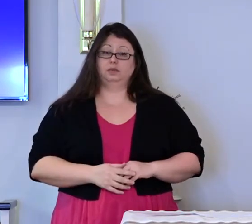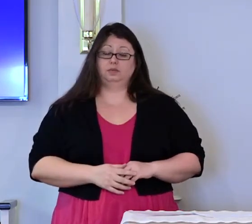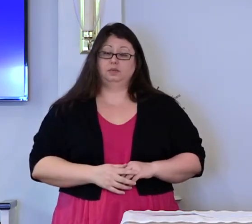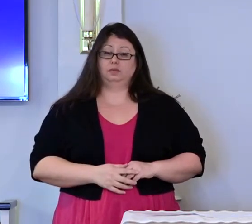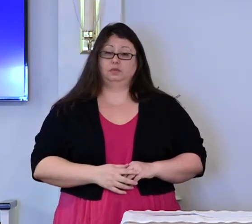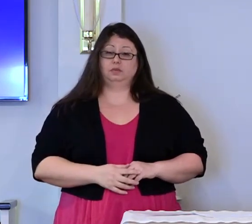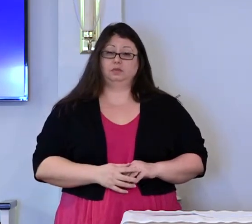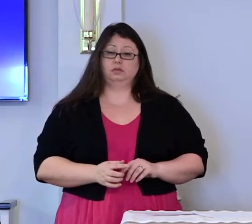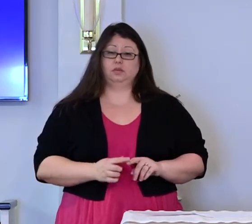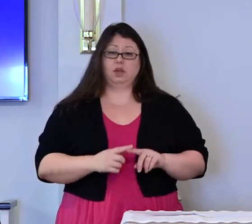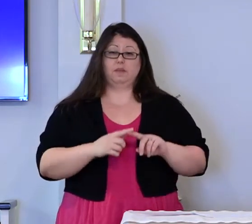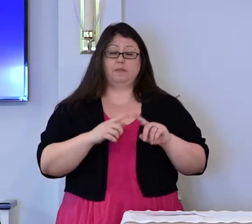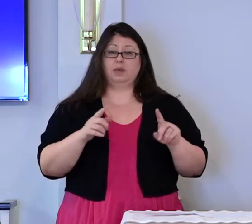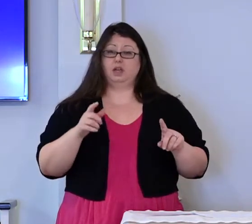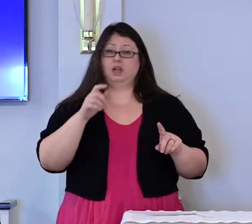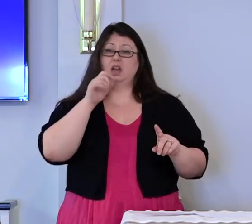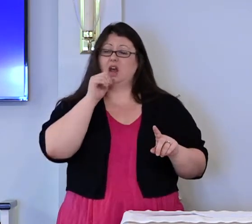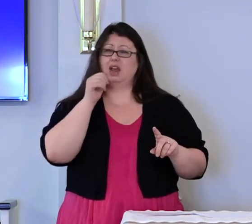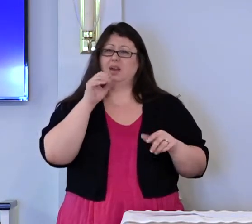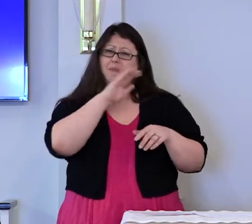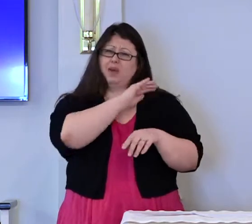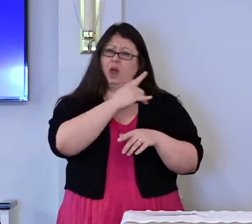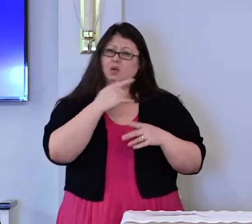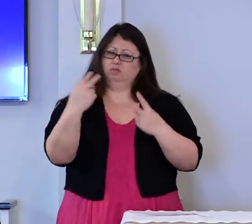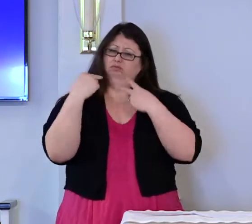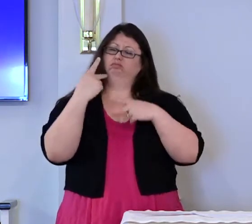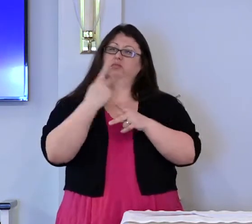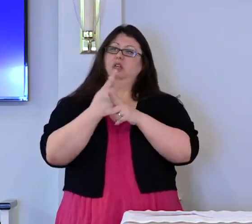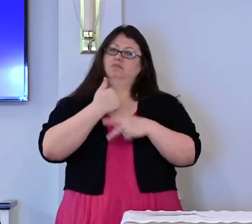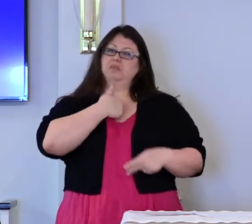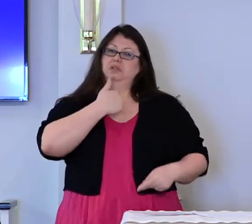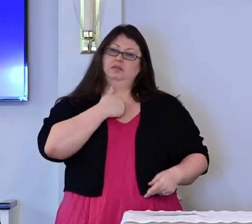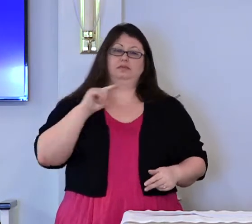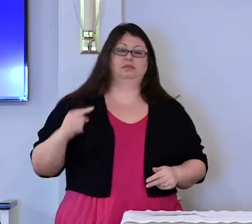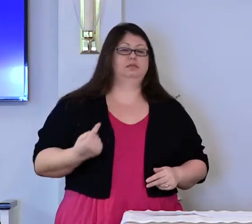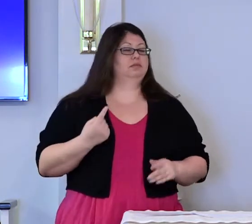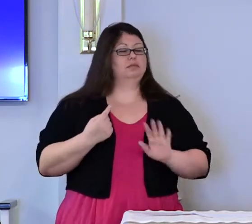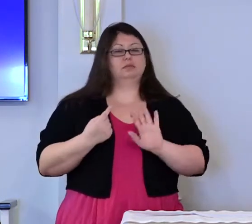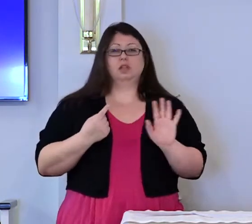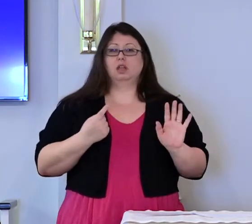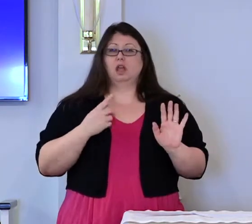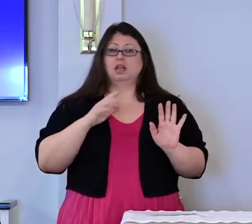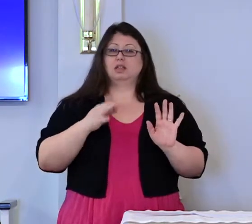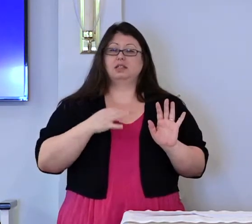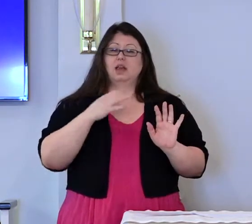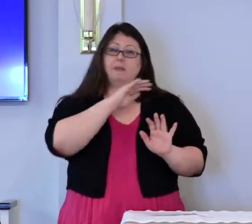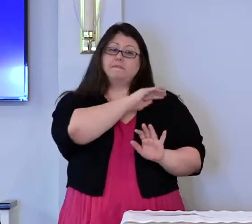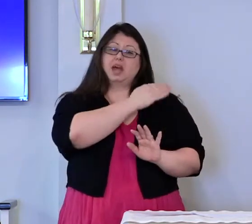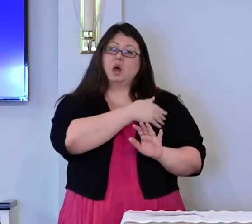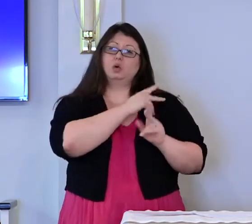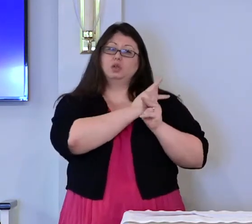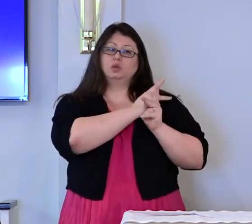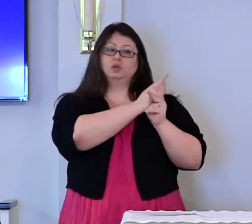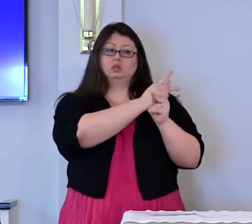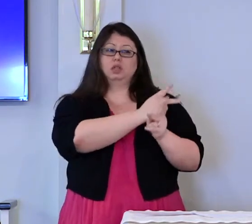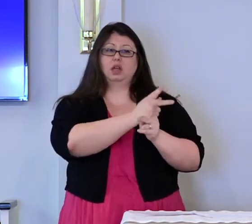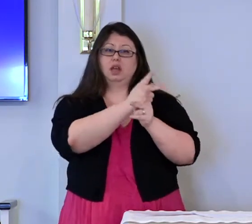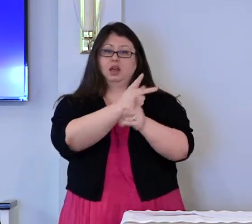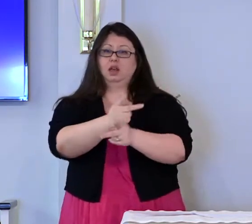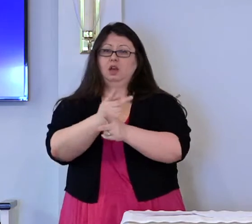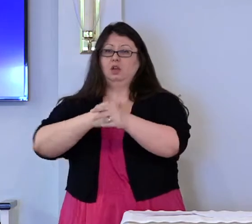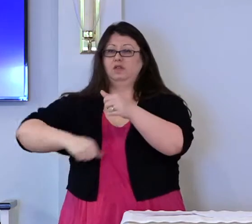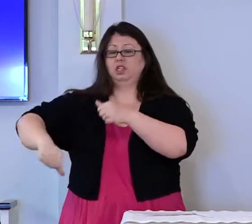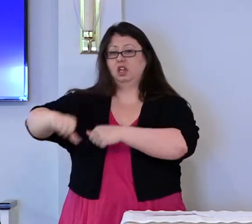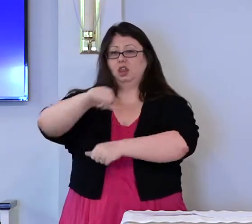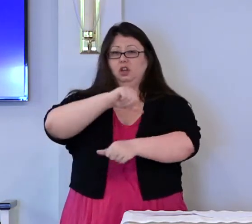But not power to look out for ourselves, but rather power to look out for each other